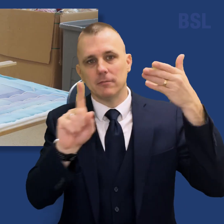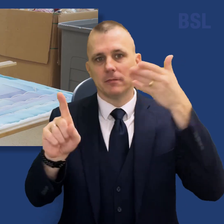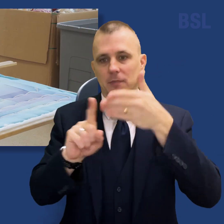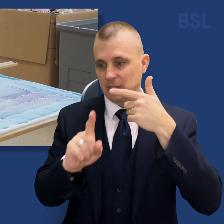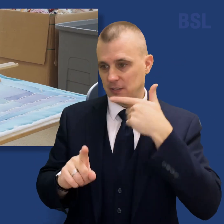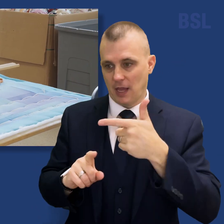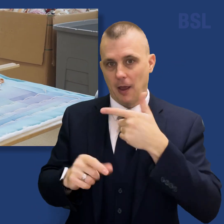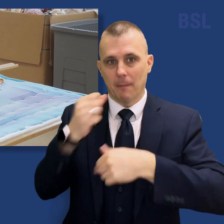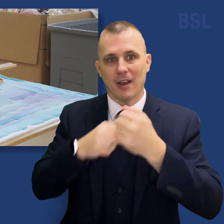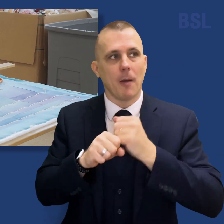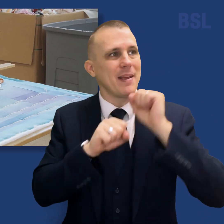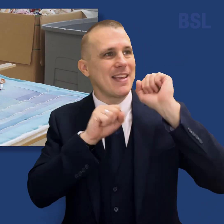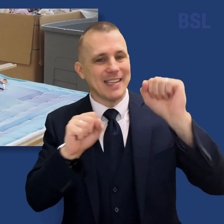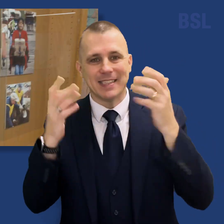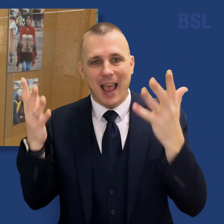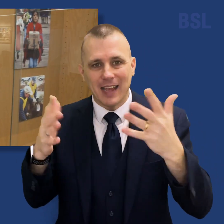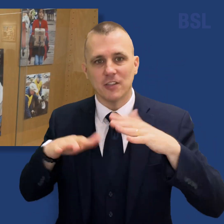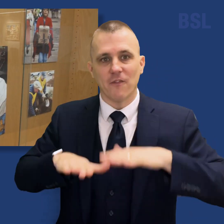in our own communities and then around the world.